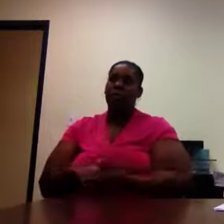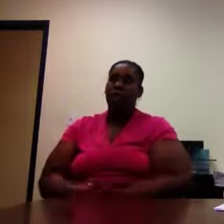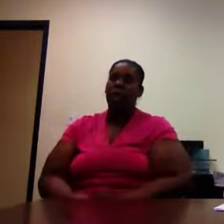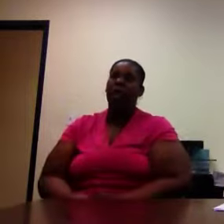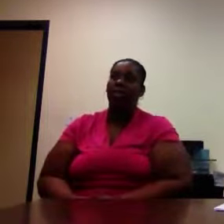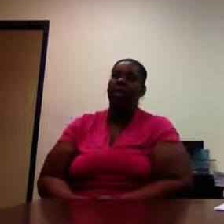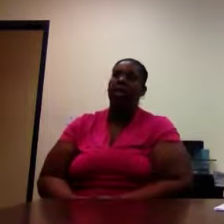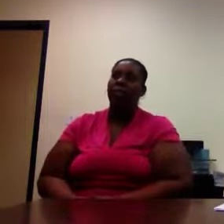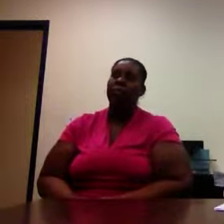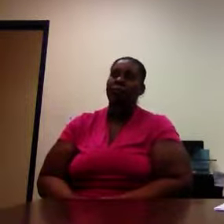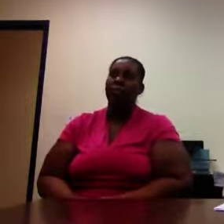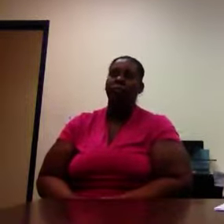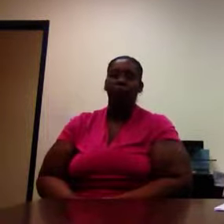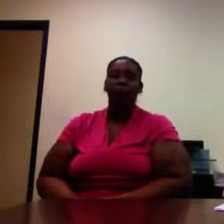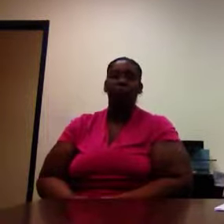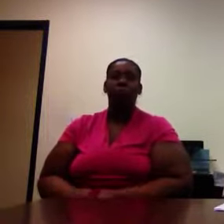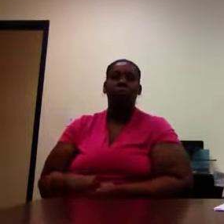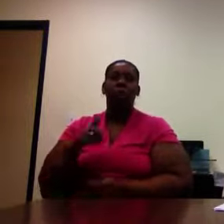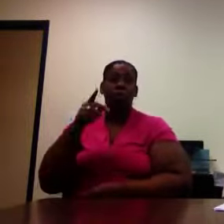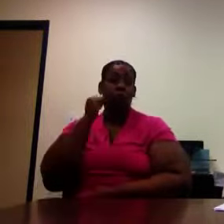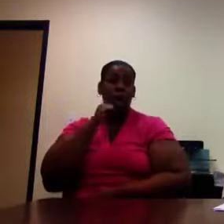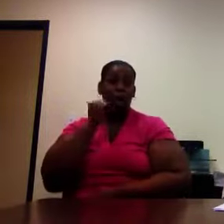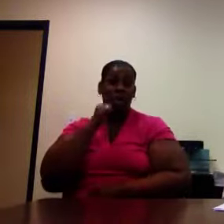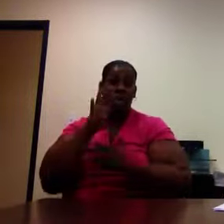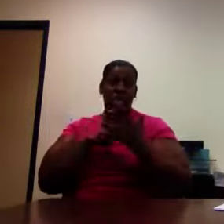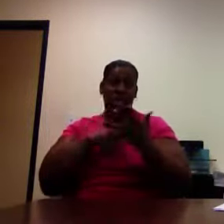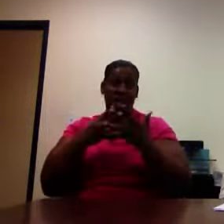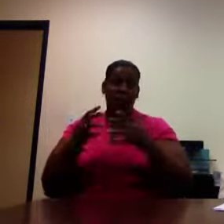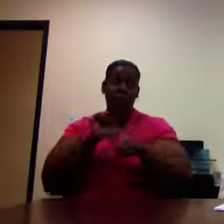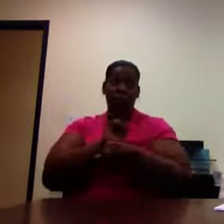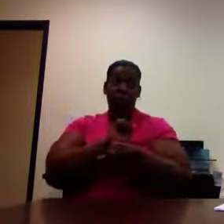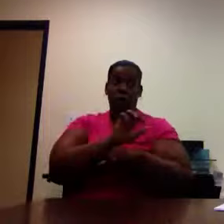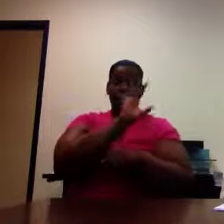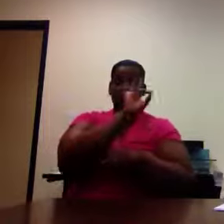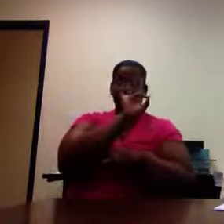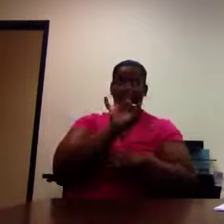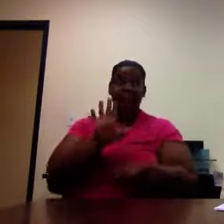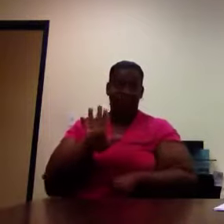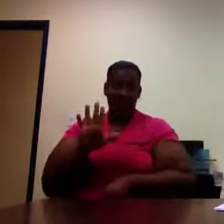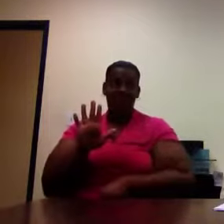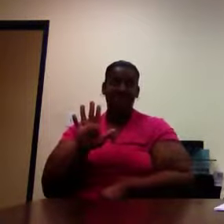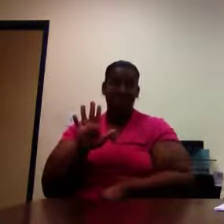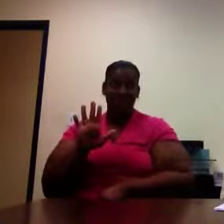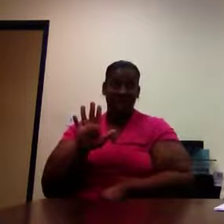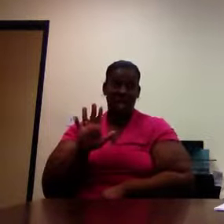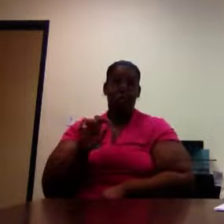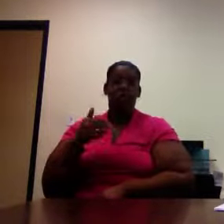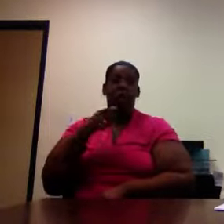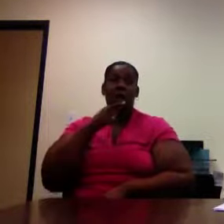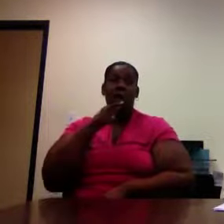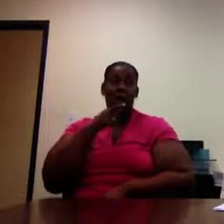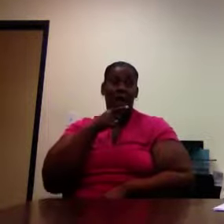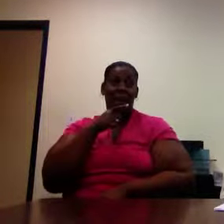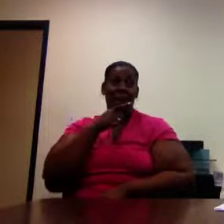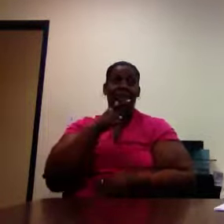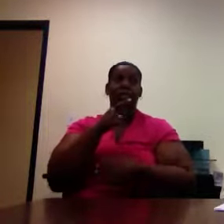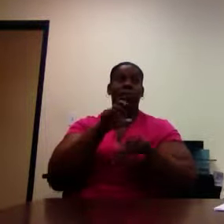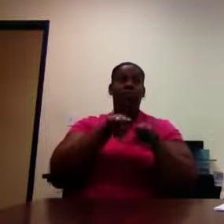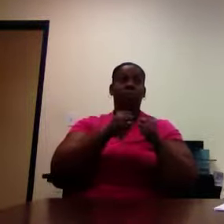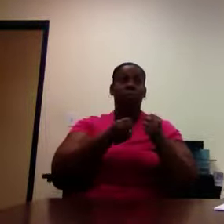Okay. understand. All right. The daily schedule. All right. 8 to 5 is your work hours. You get a lunch break in the morning from 10 to 10